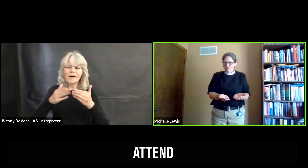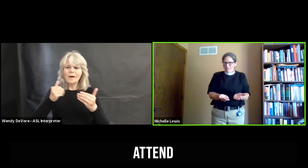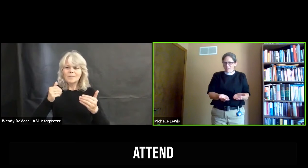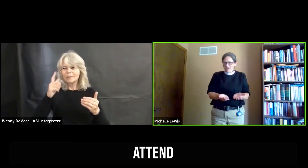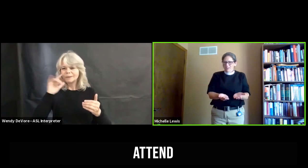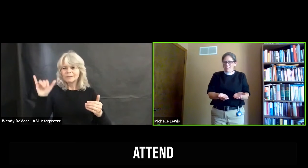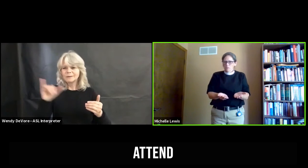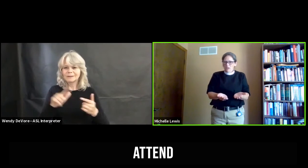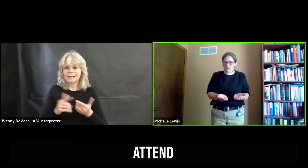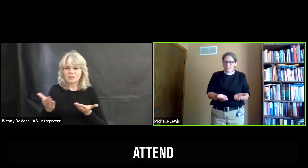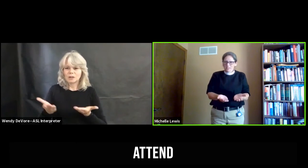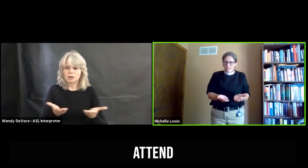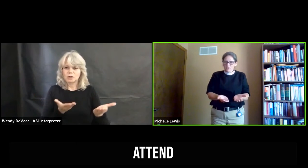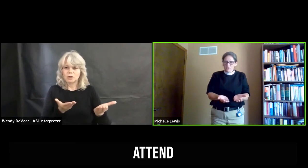is to pay attention